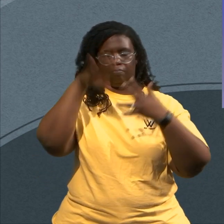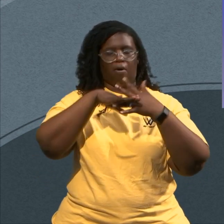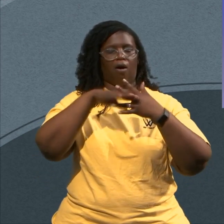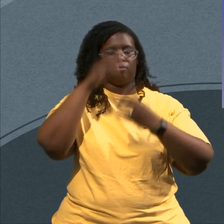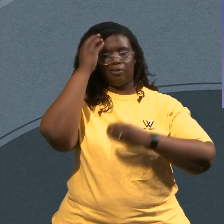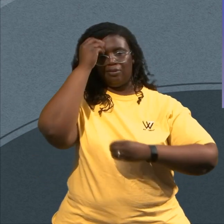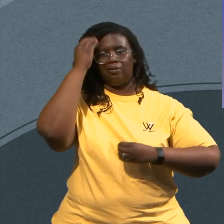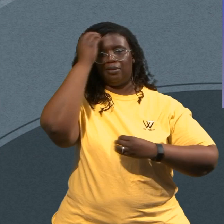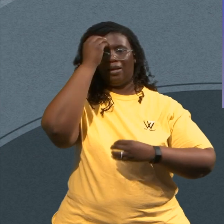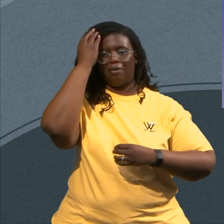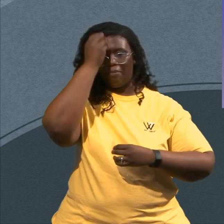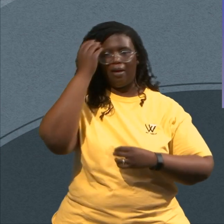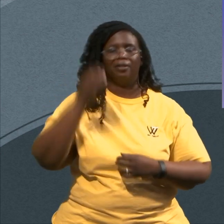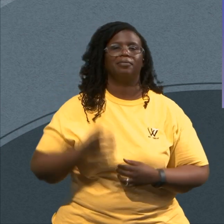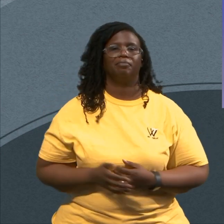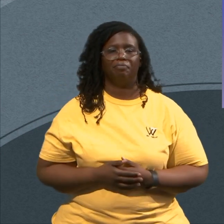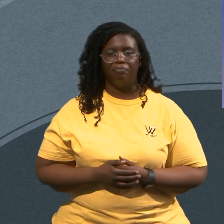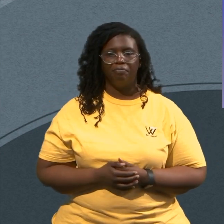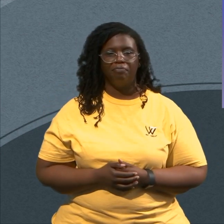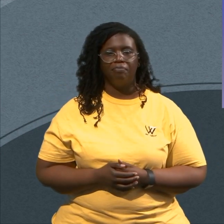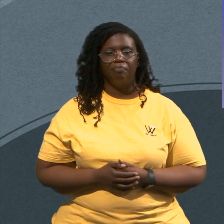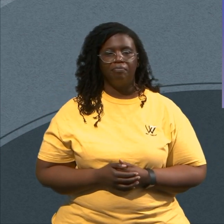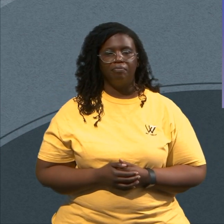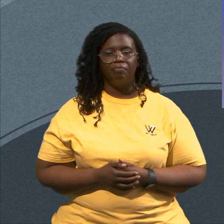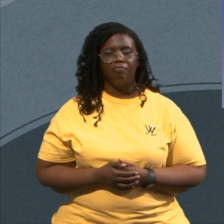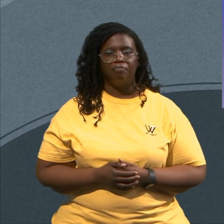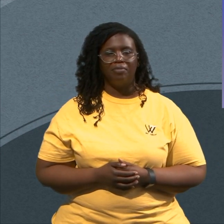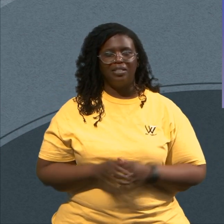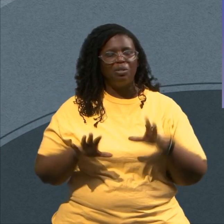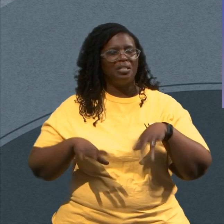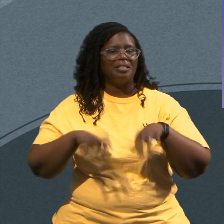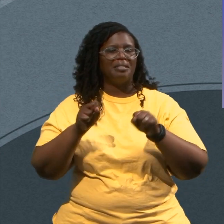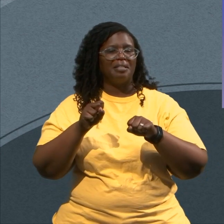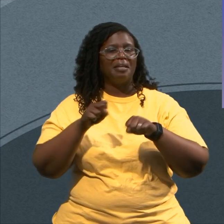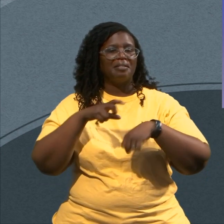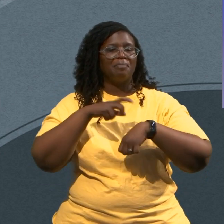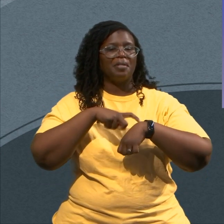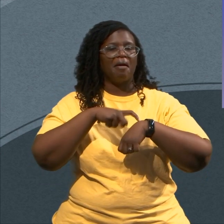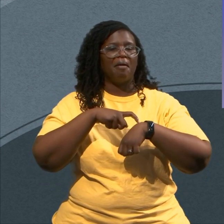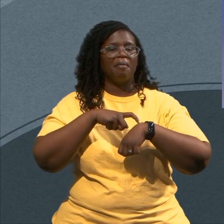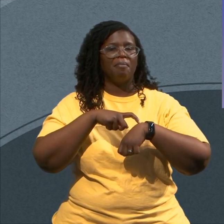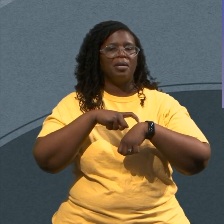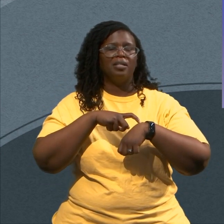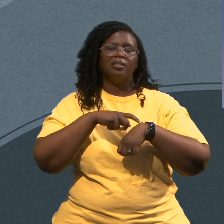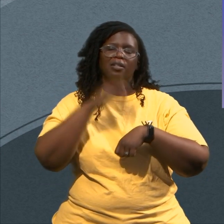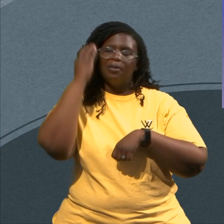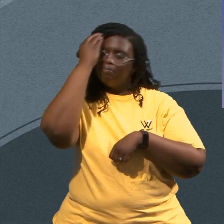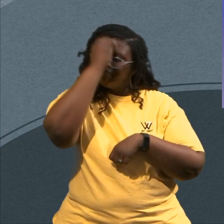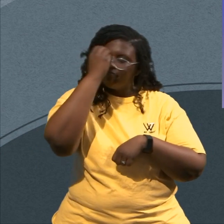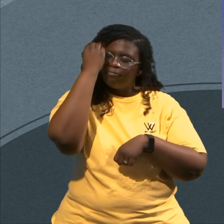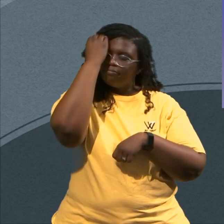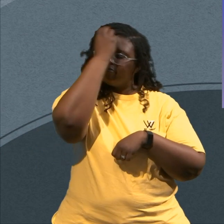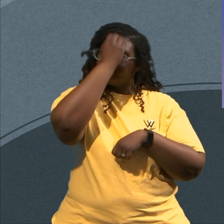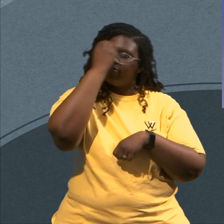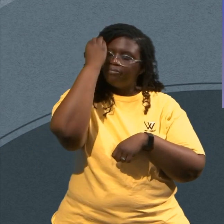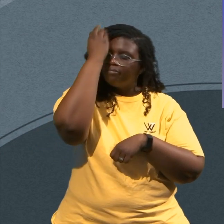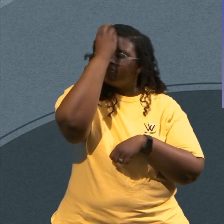hear In the spirit Right now I need to take A moment Of contemplative Pause Oh God